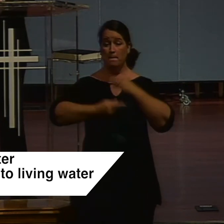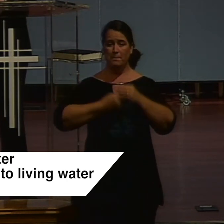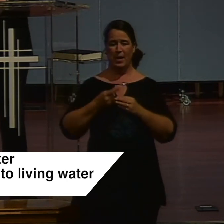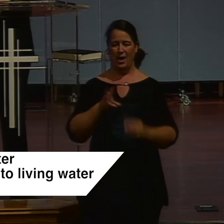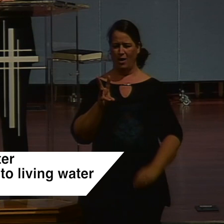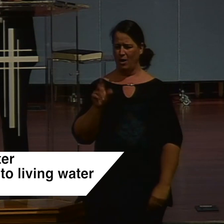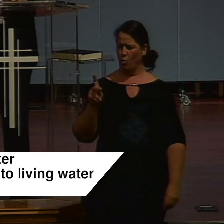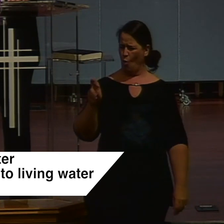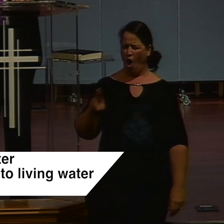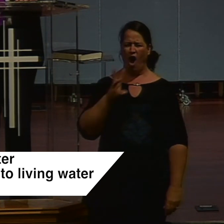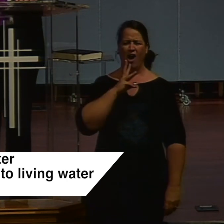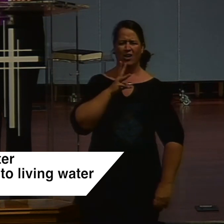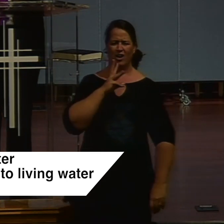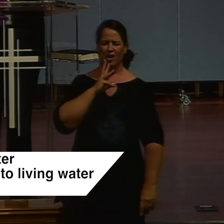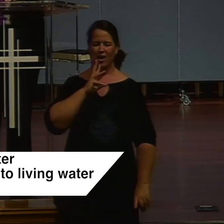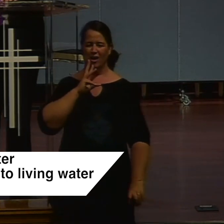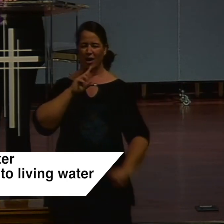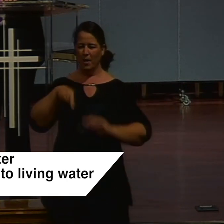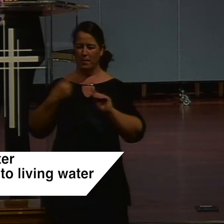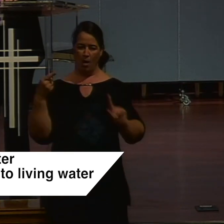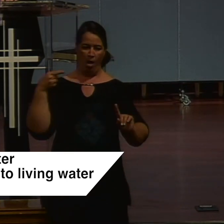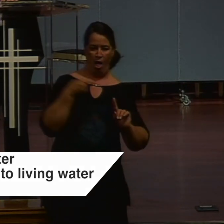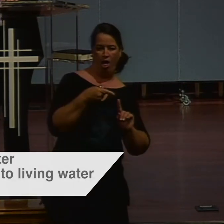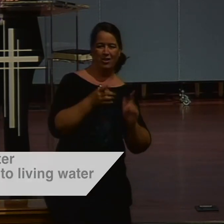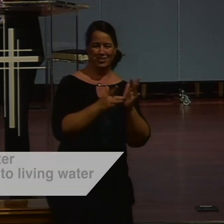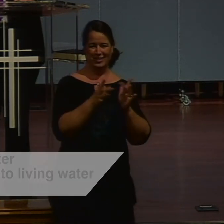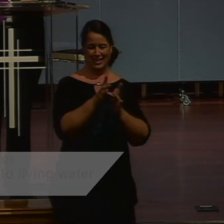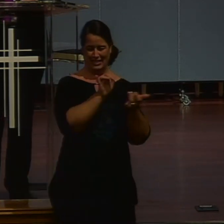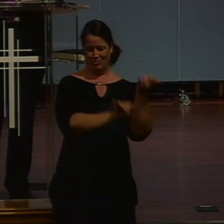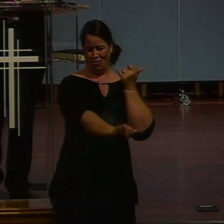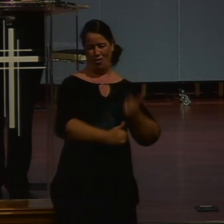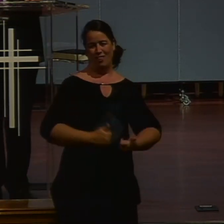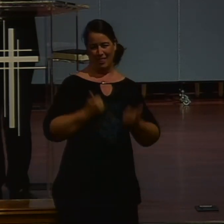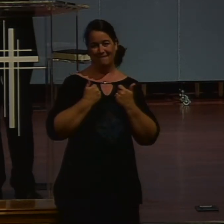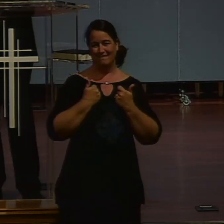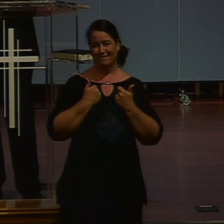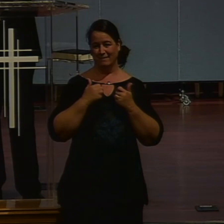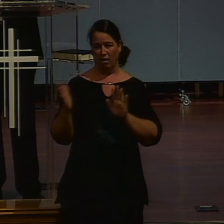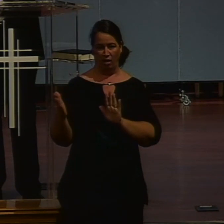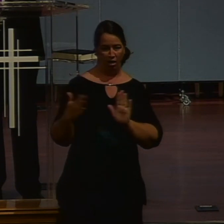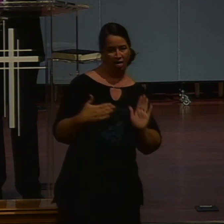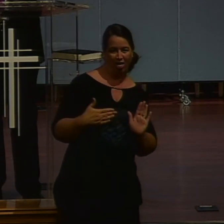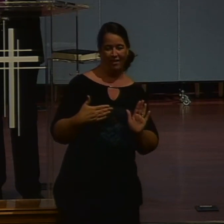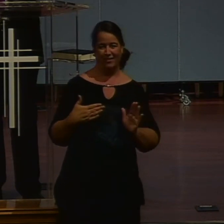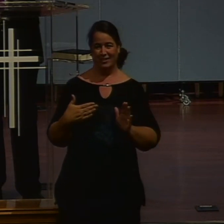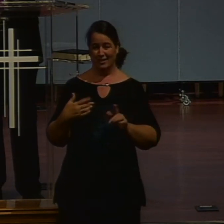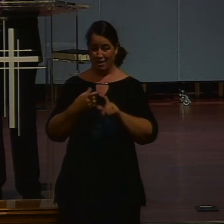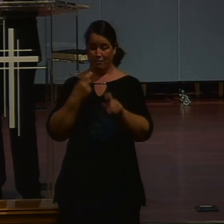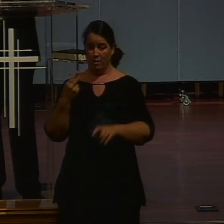water to a conversation about eternal life. He was moving the conversation from